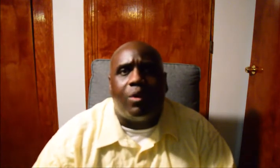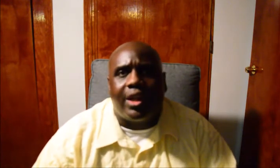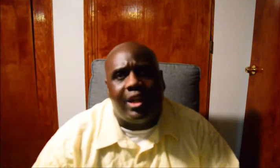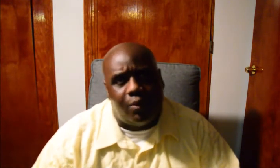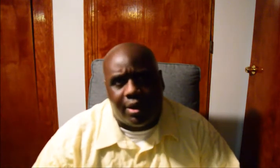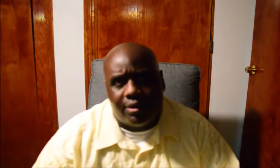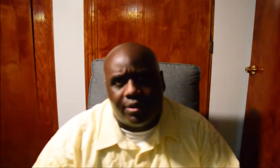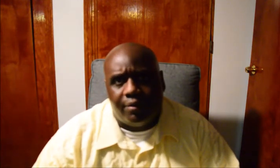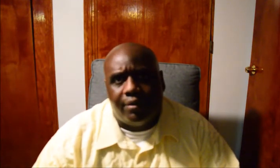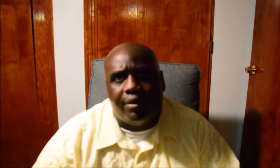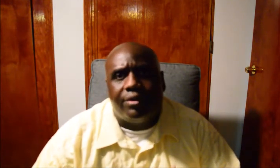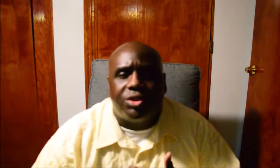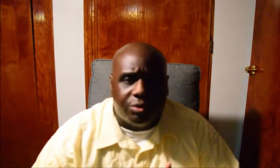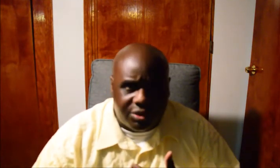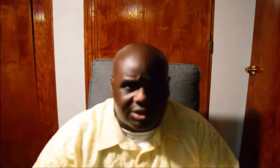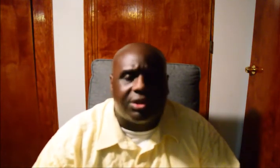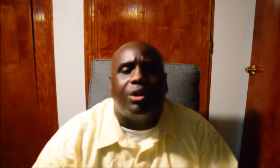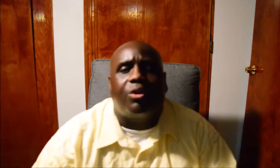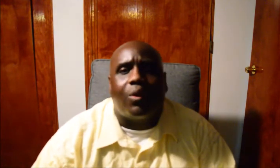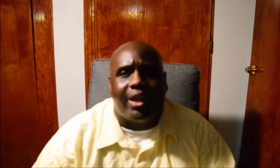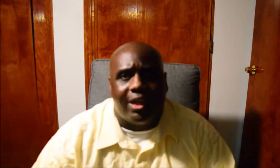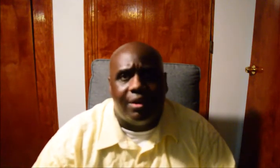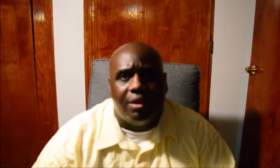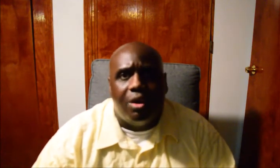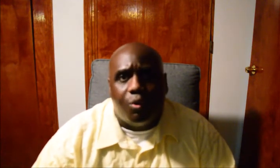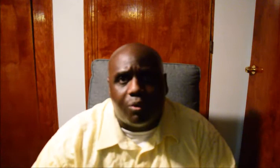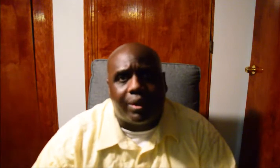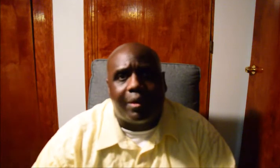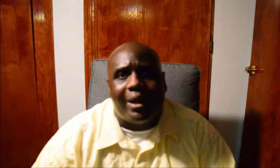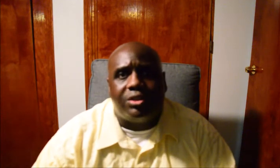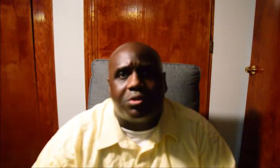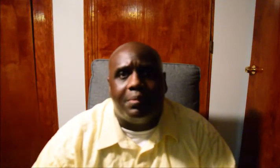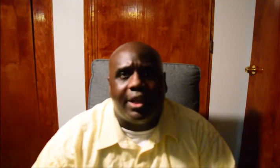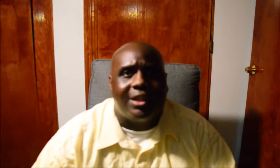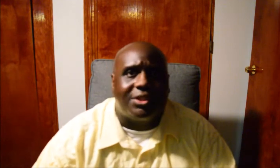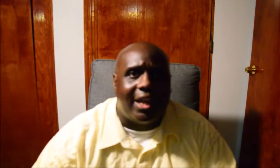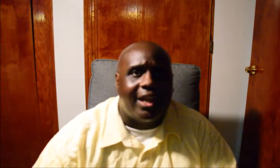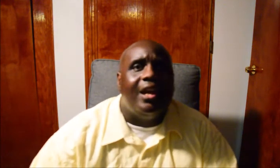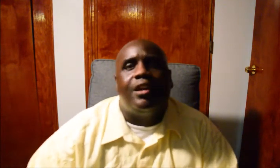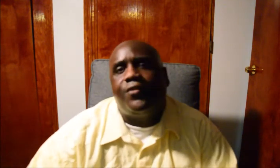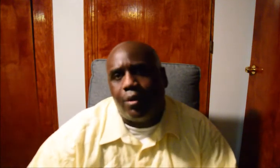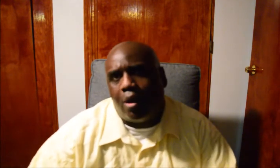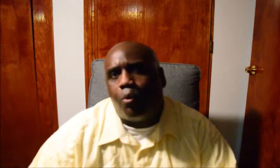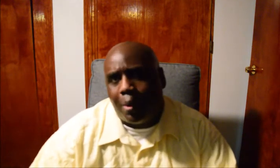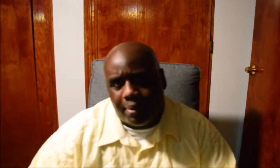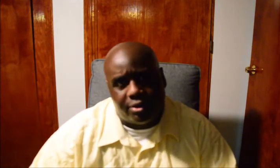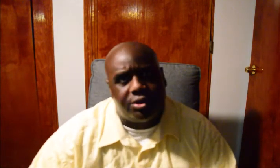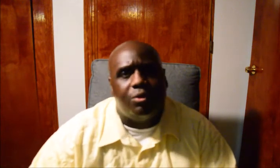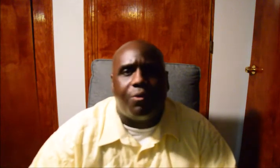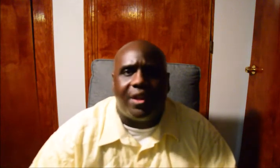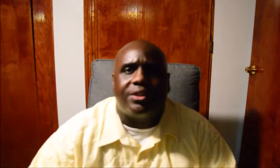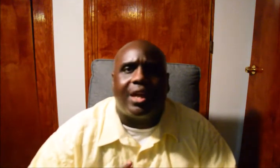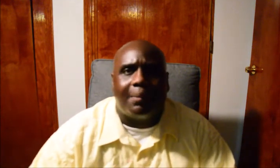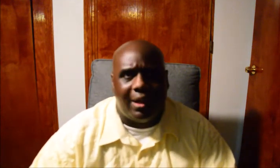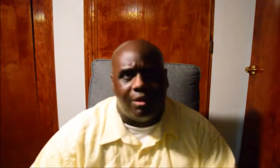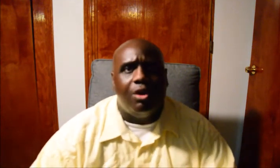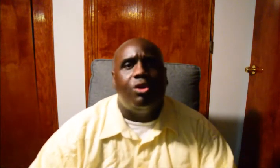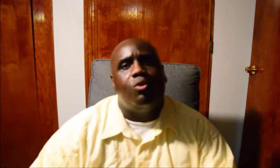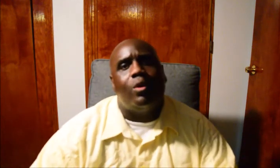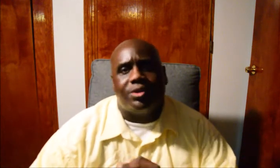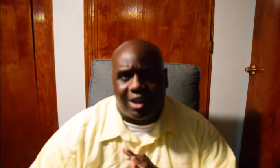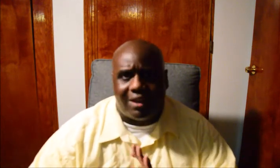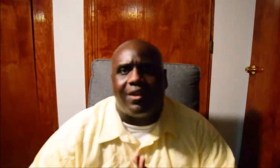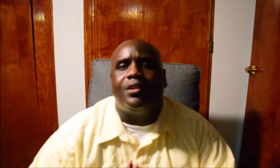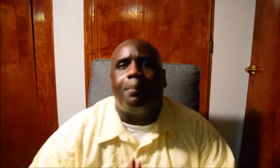they don't want anyone to disagree with what the mainstream media is saying. If you are one person who thinks like me,